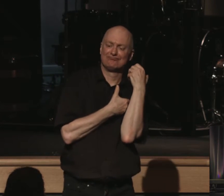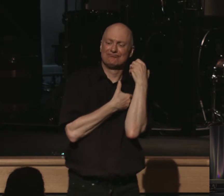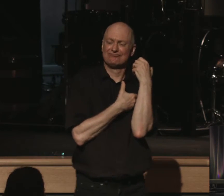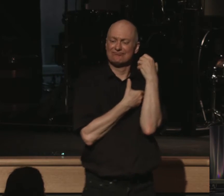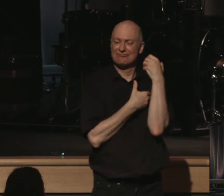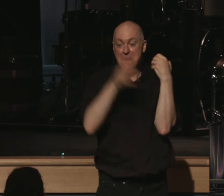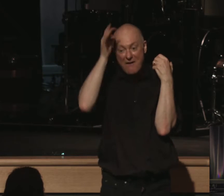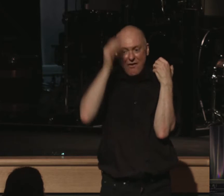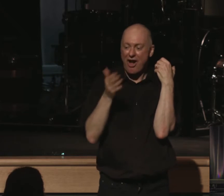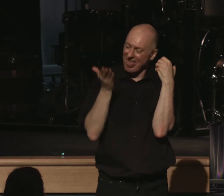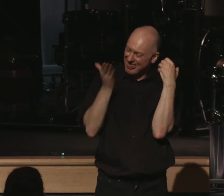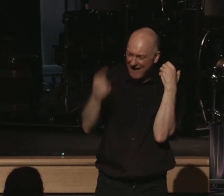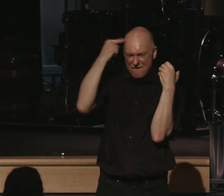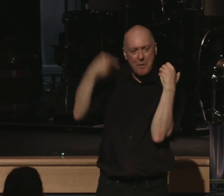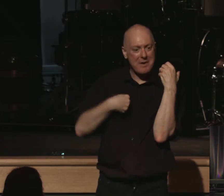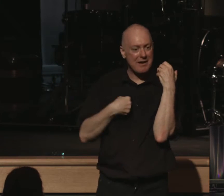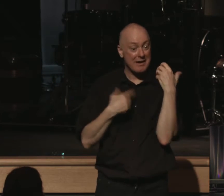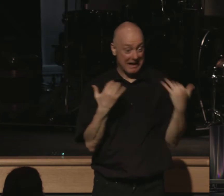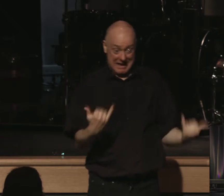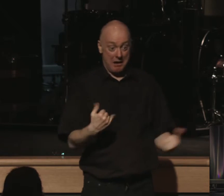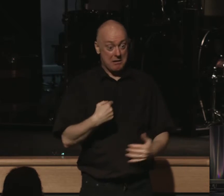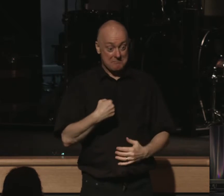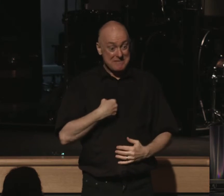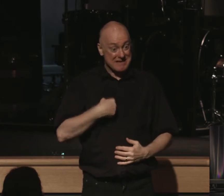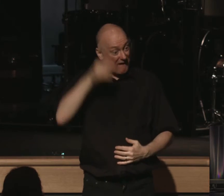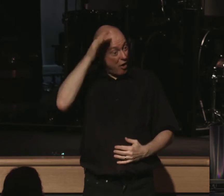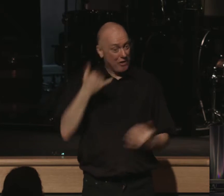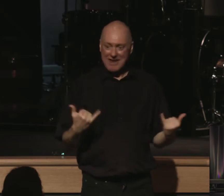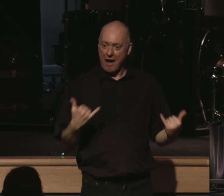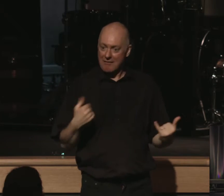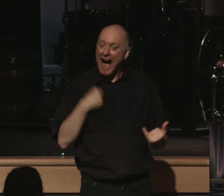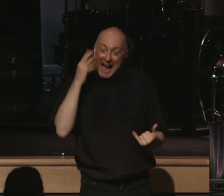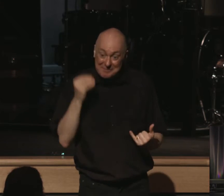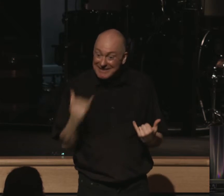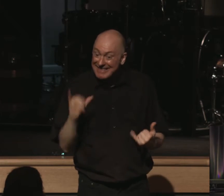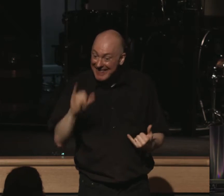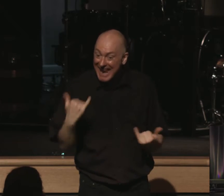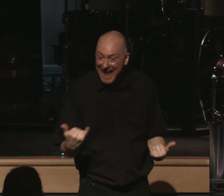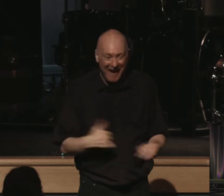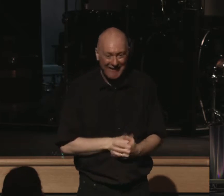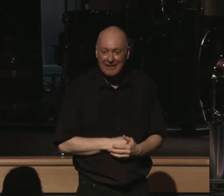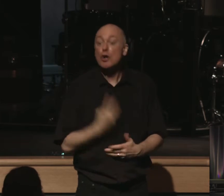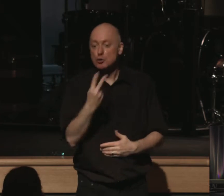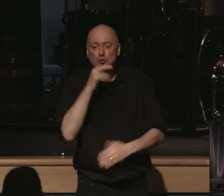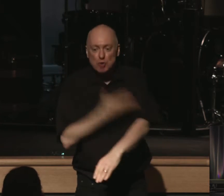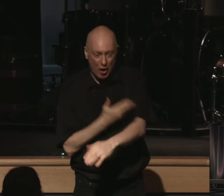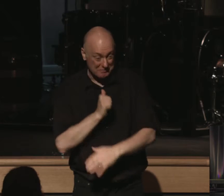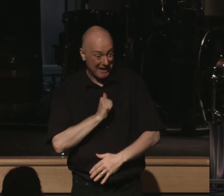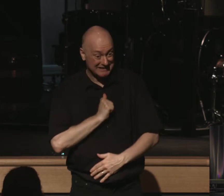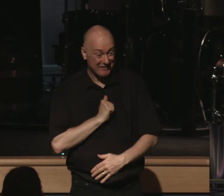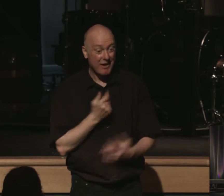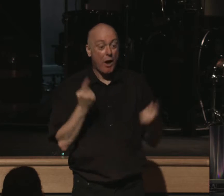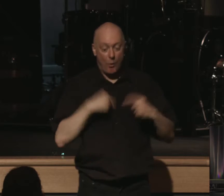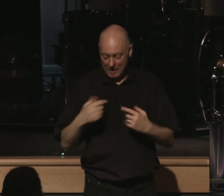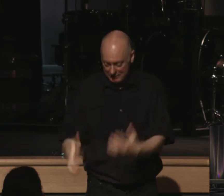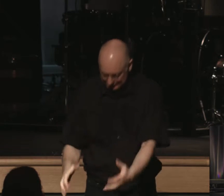My dad was there for me. Now, as a dad, I get to experience this now too. I got two little daughters and when they get tired, pick them up